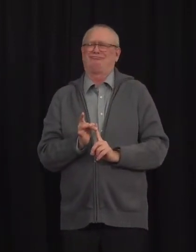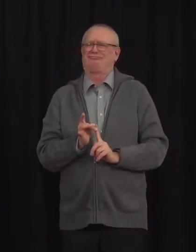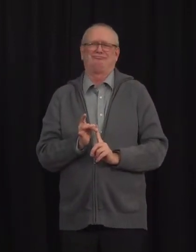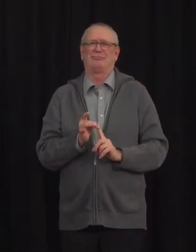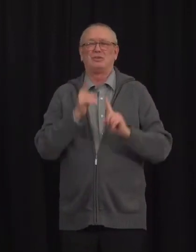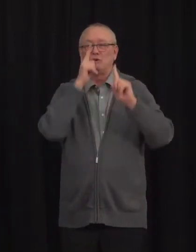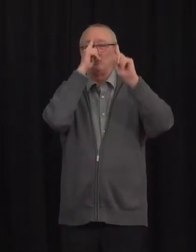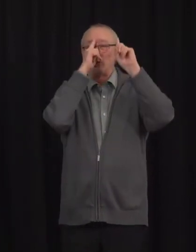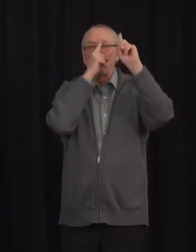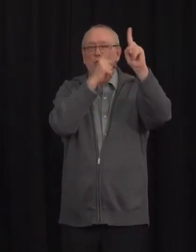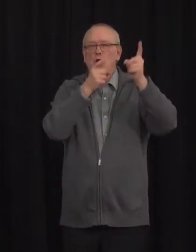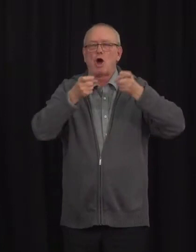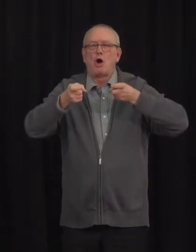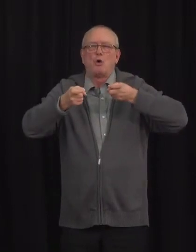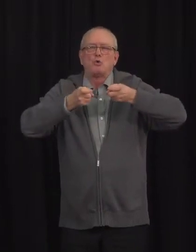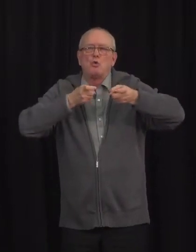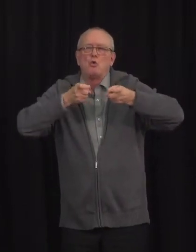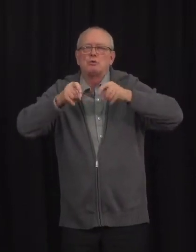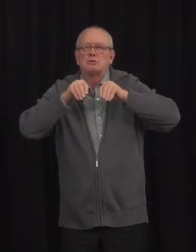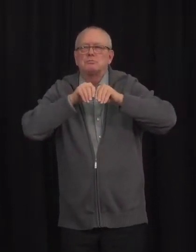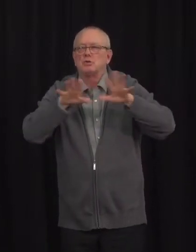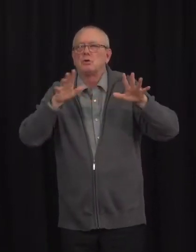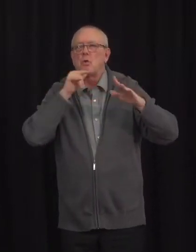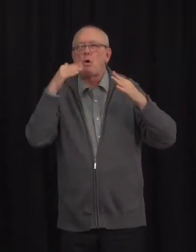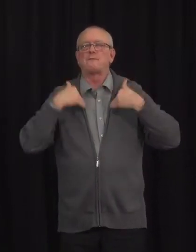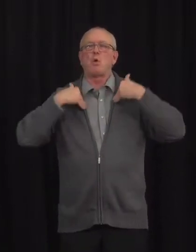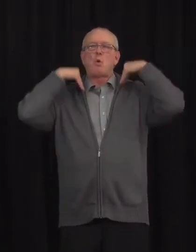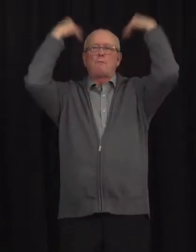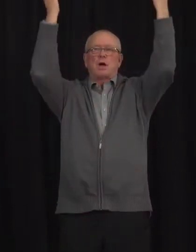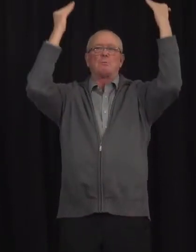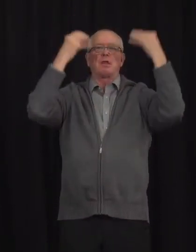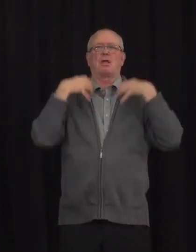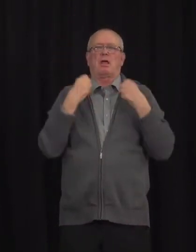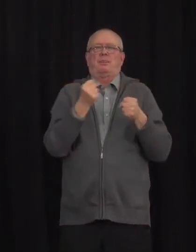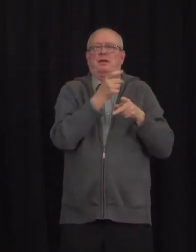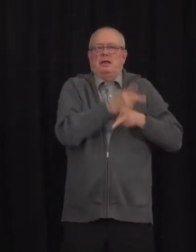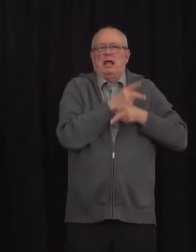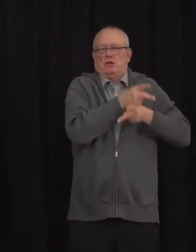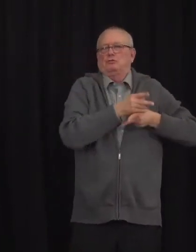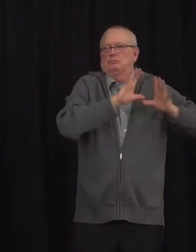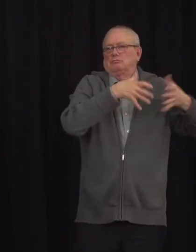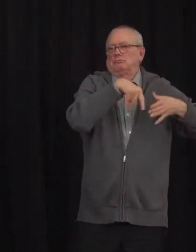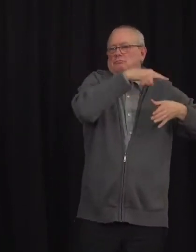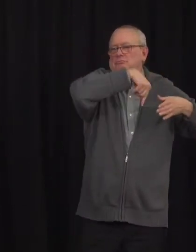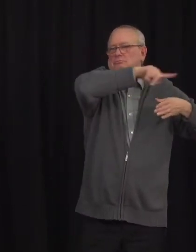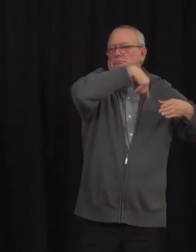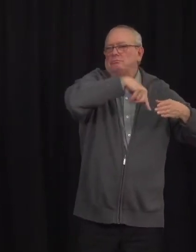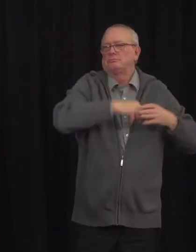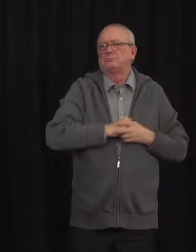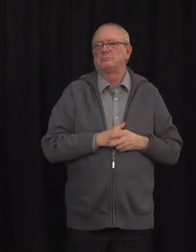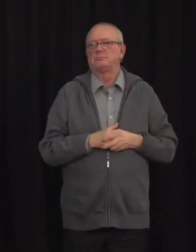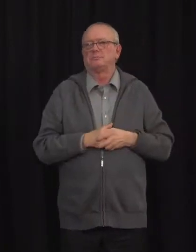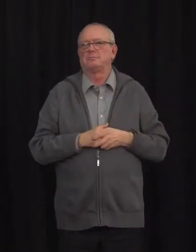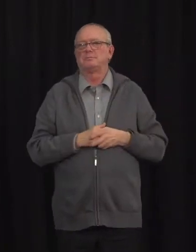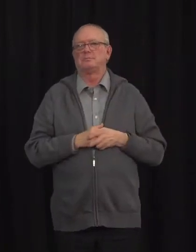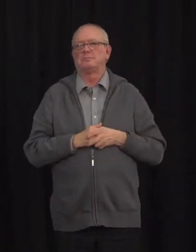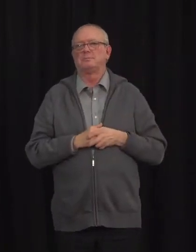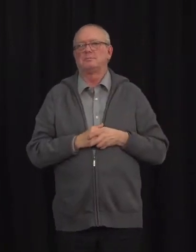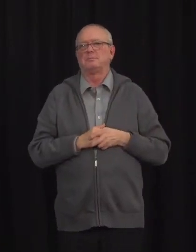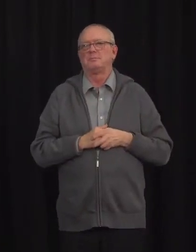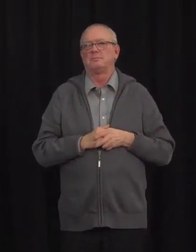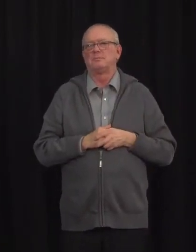so it does not overwhelm the health care system without hammering our broader social,